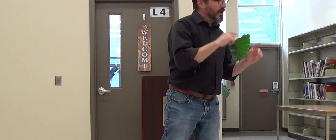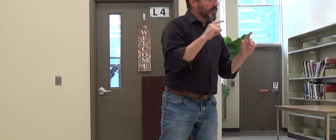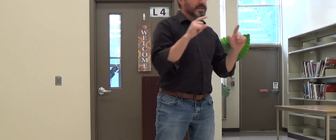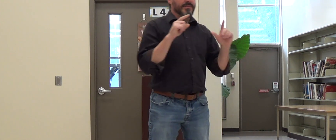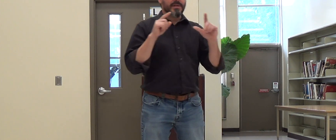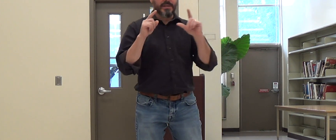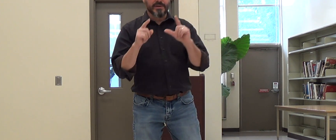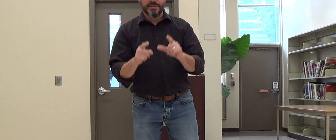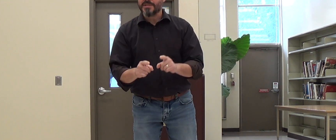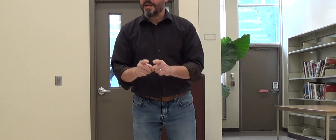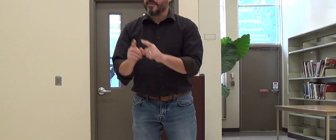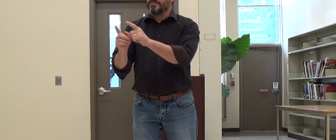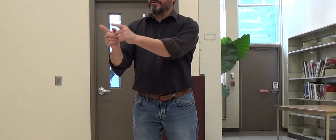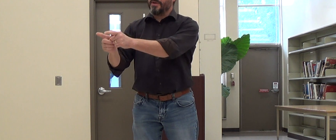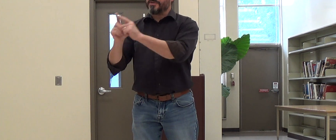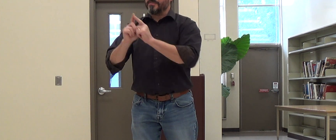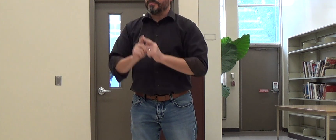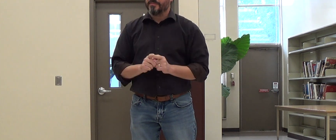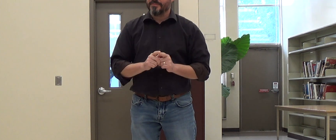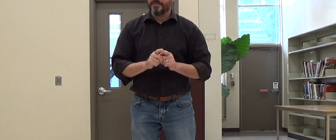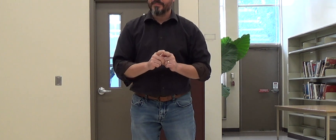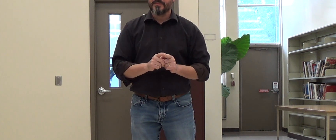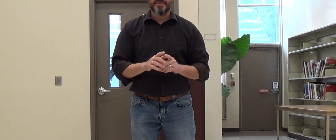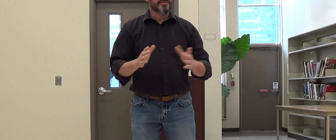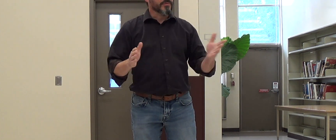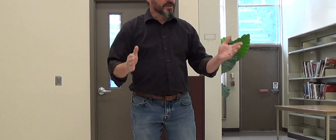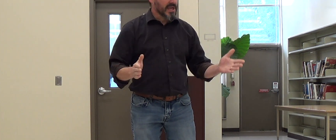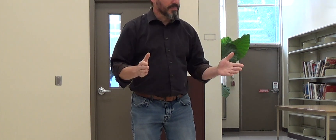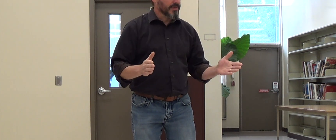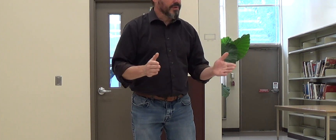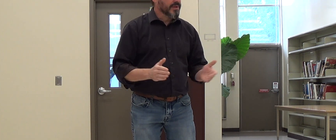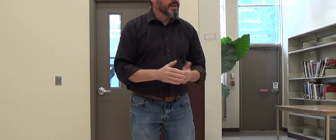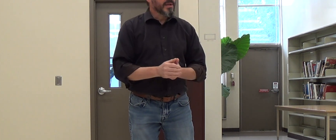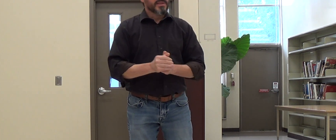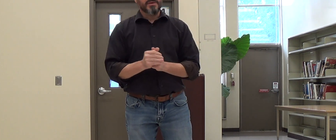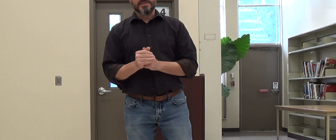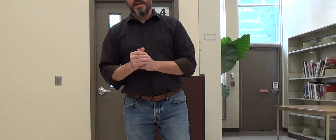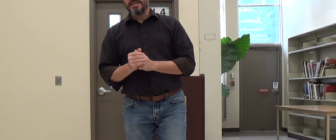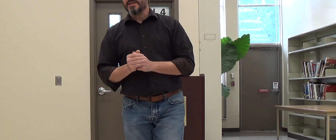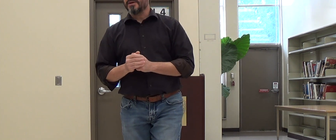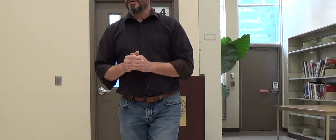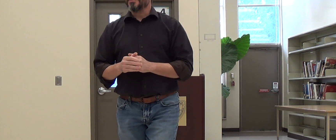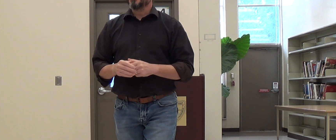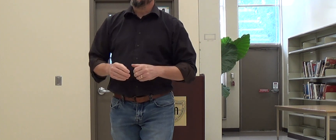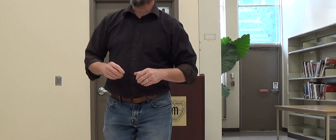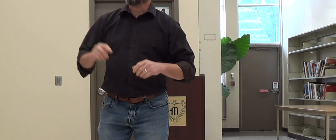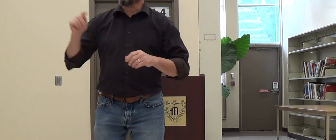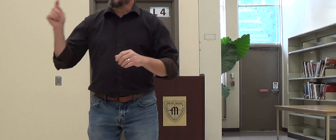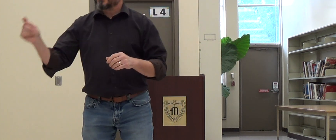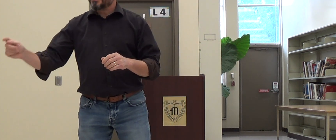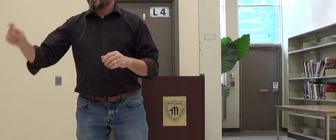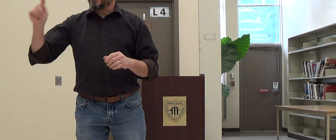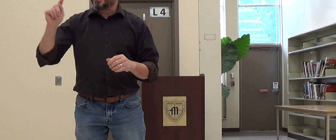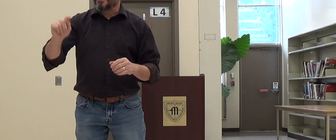always have a clear understanding of the motivation. For example, there's an idea called a perverse incentive.